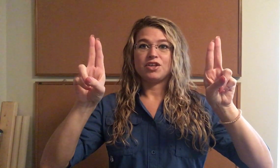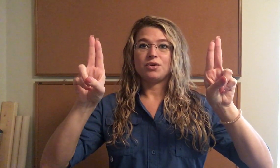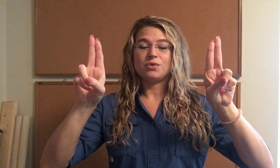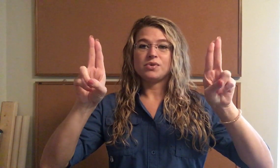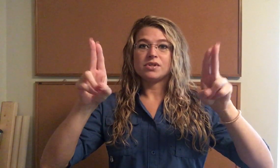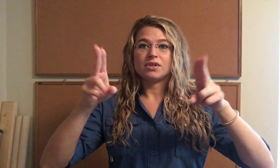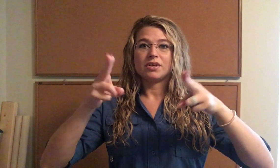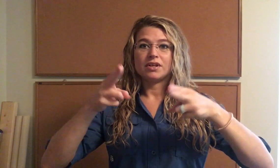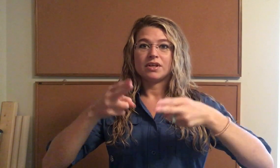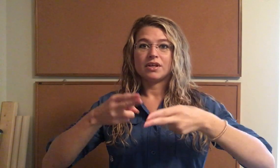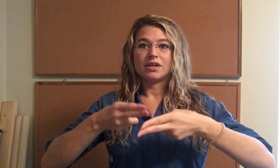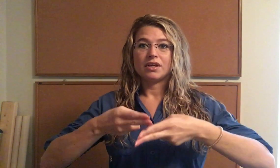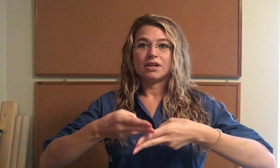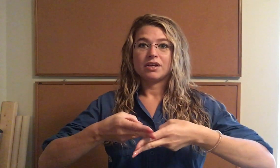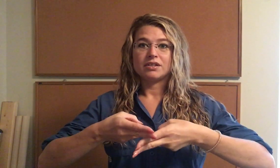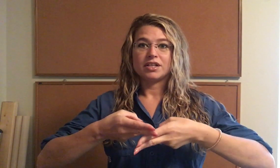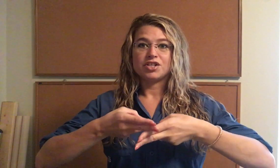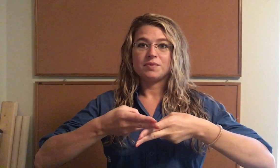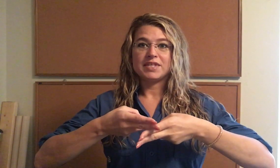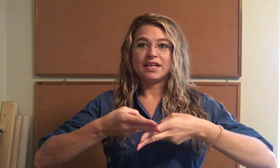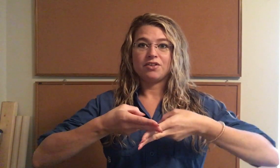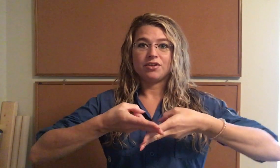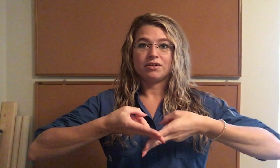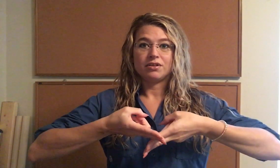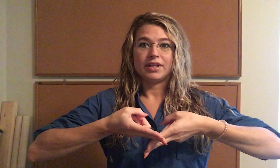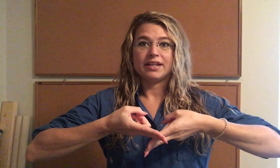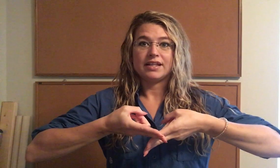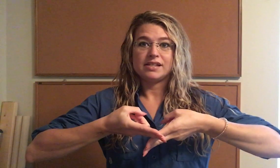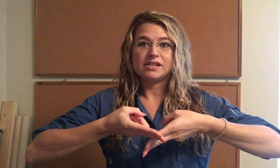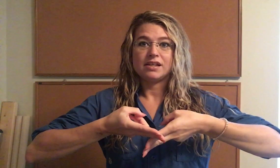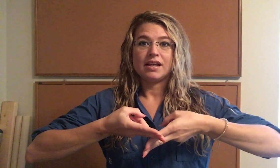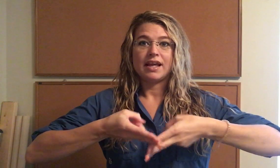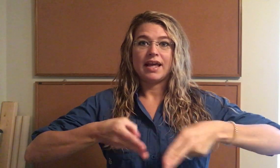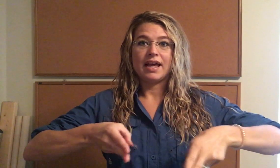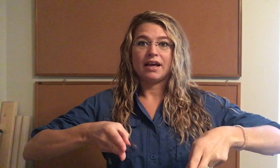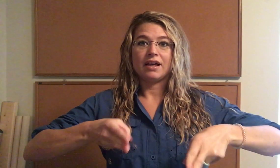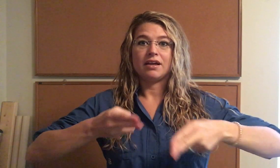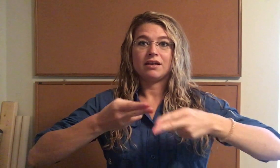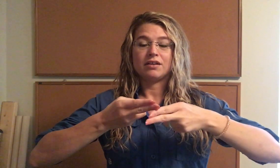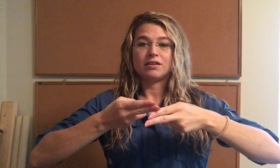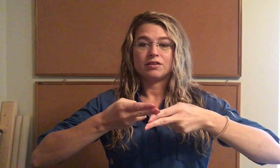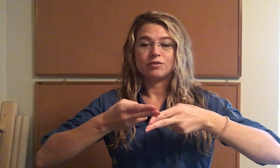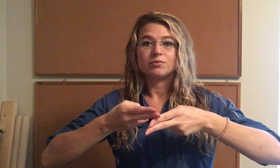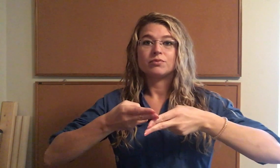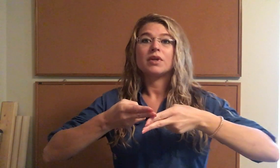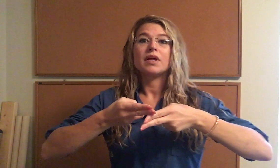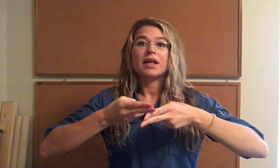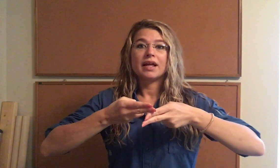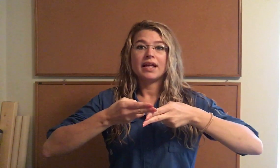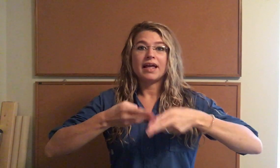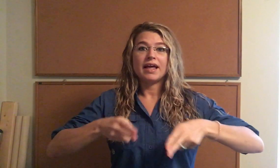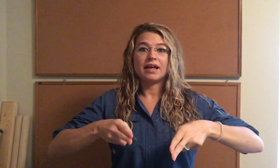U's. Touch them together like this. Egg. Egg.